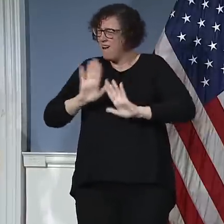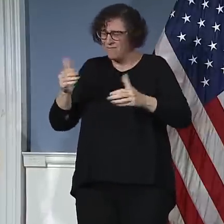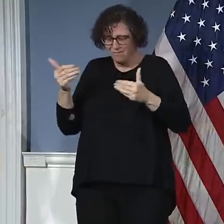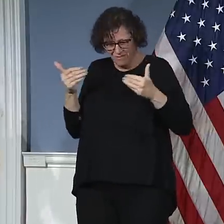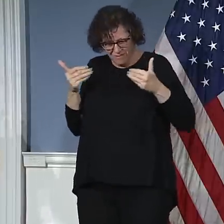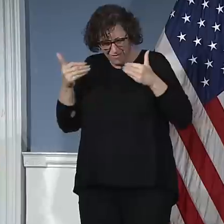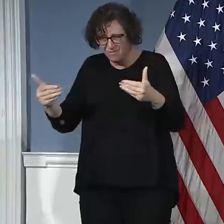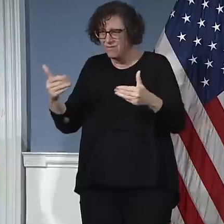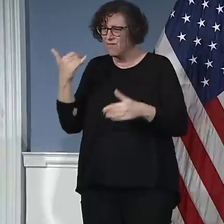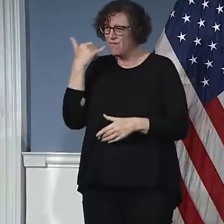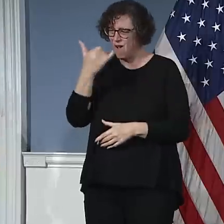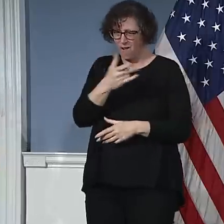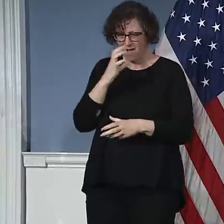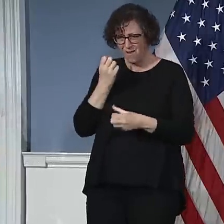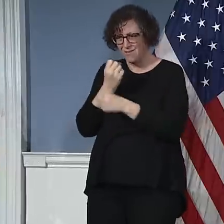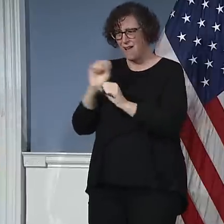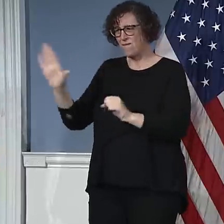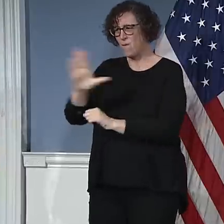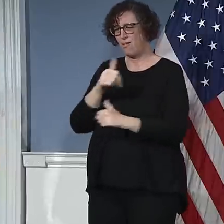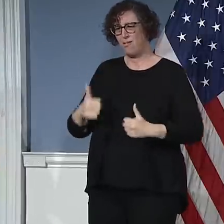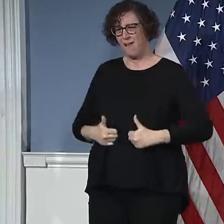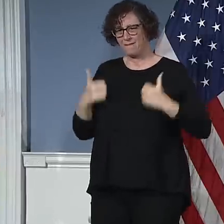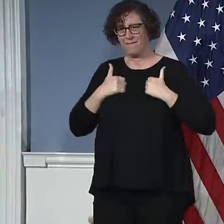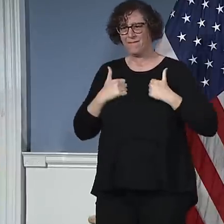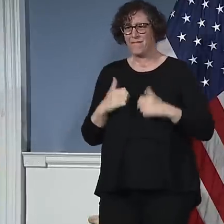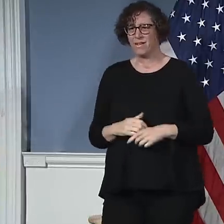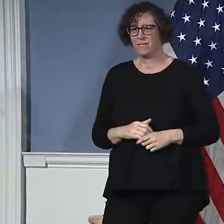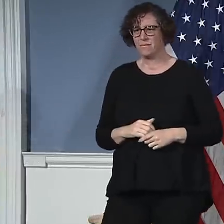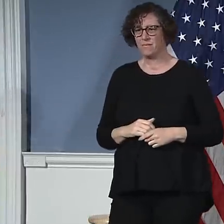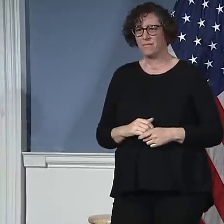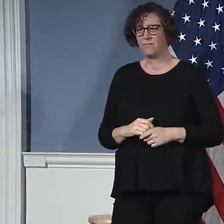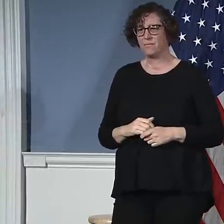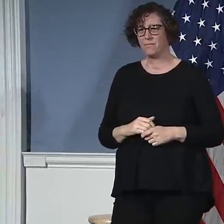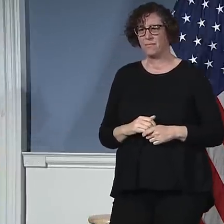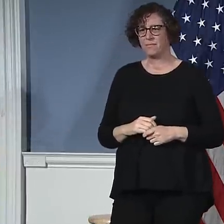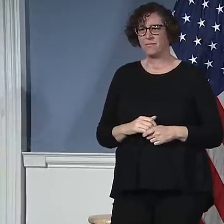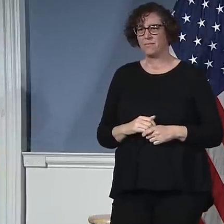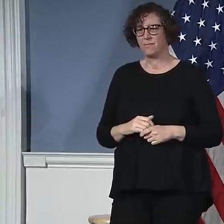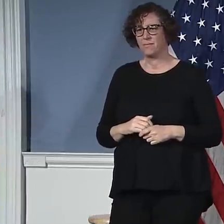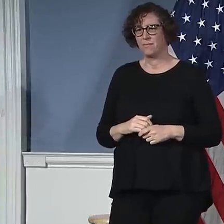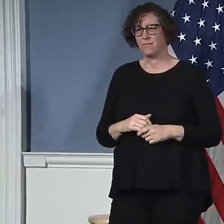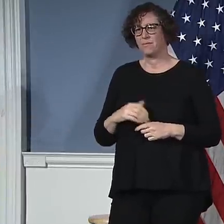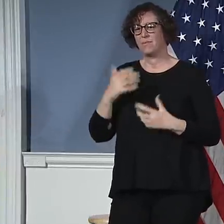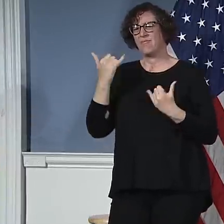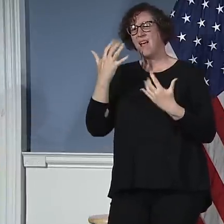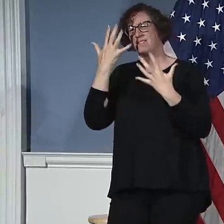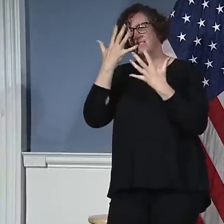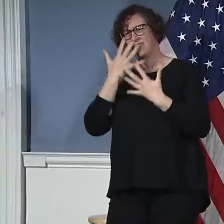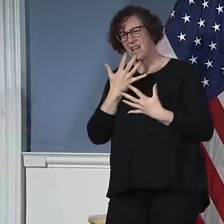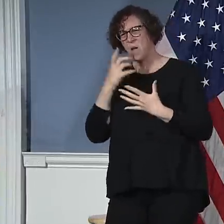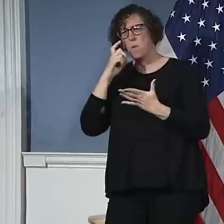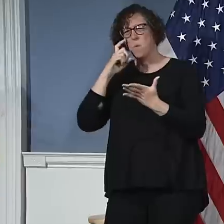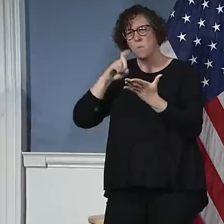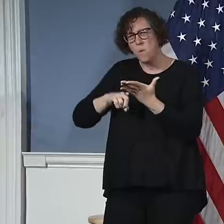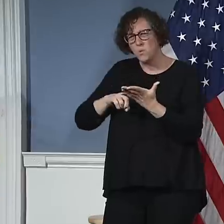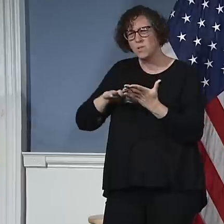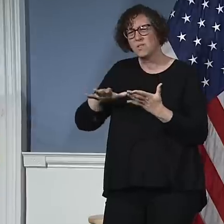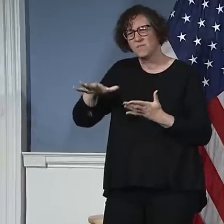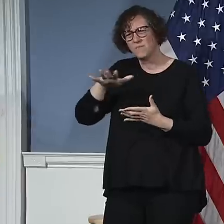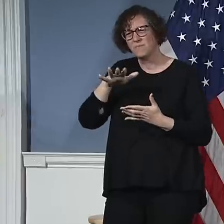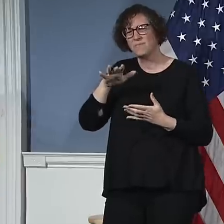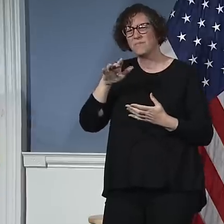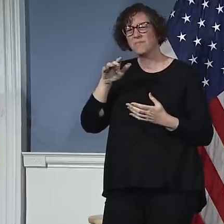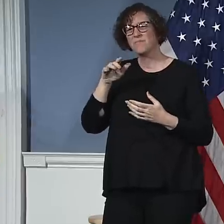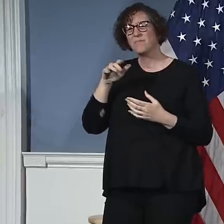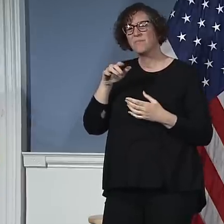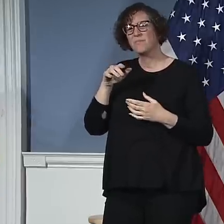some that rise to the level of bias crimes, some that are verbal, some that are physical, certain acts